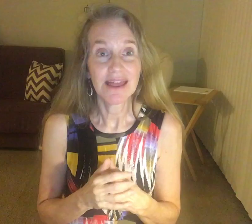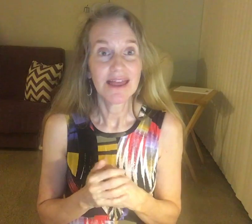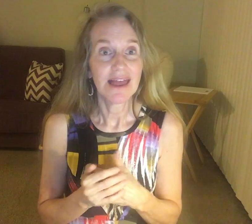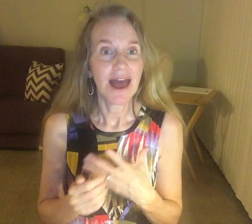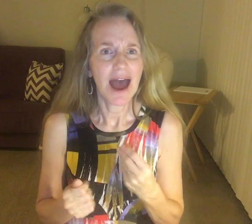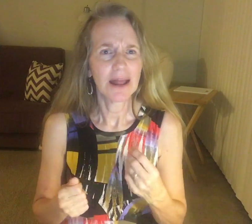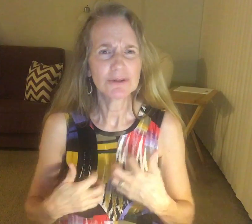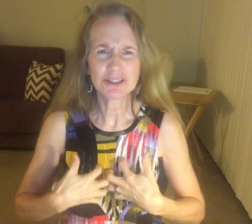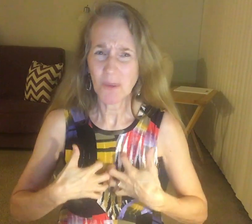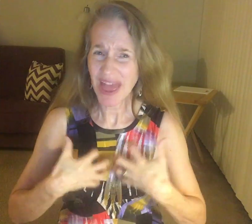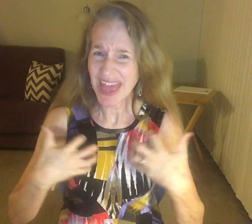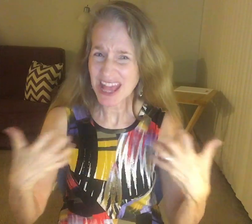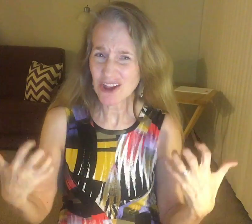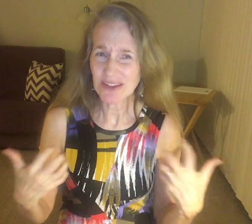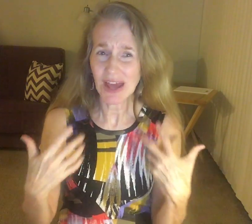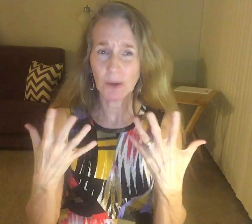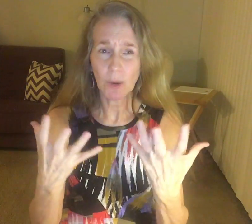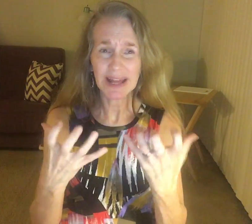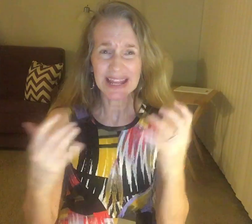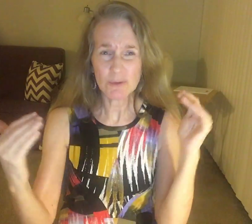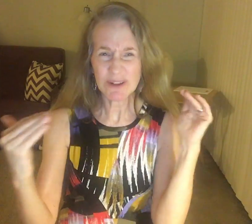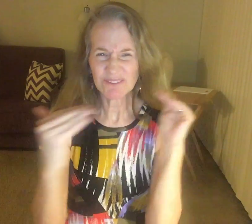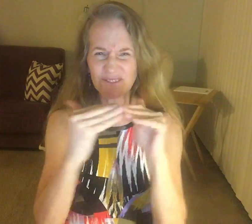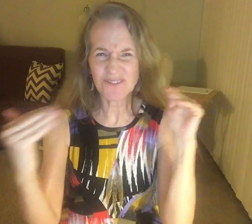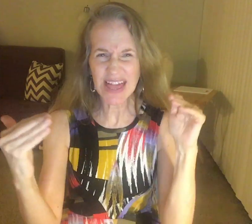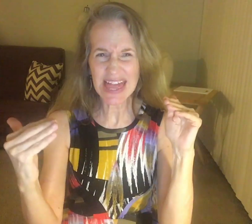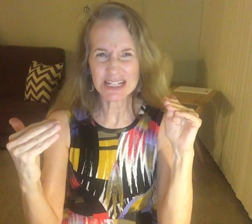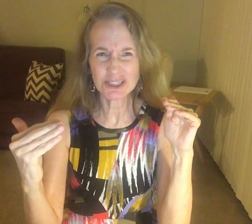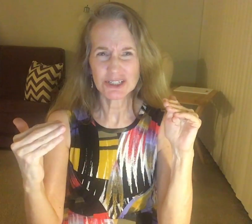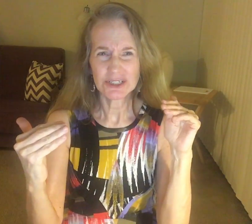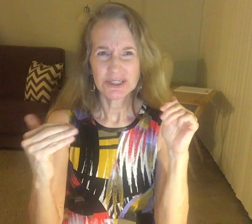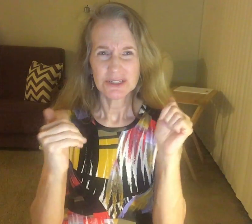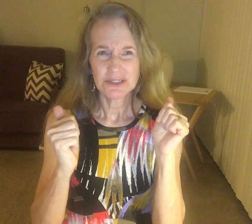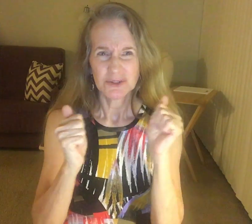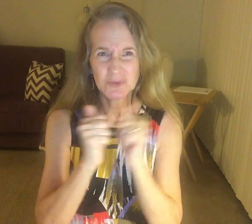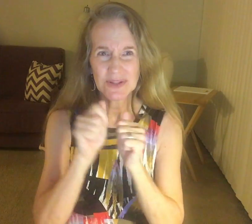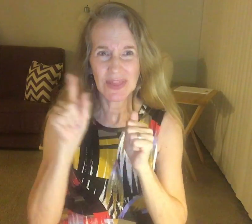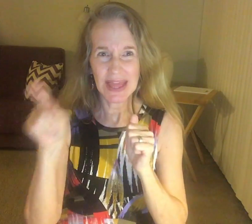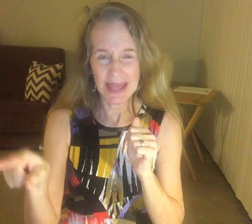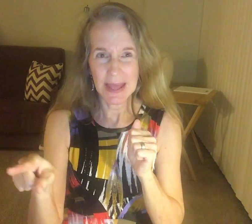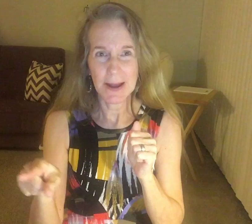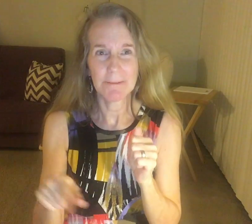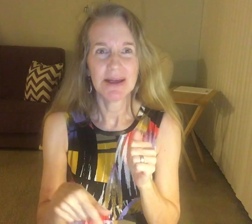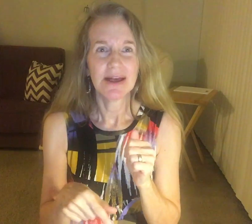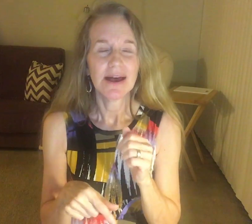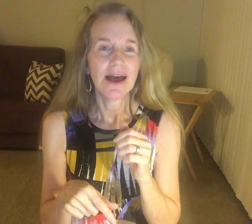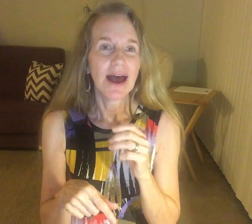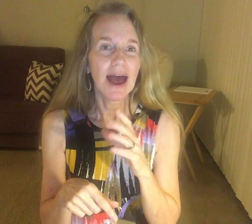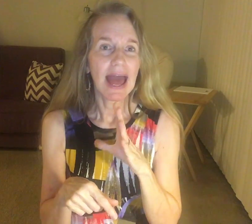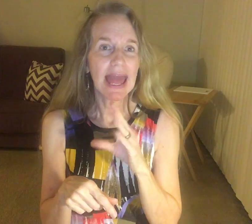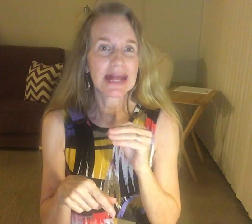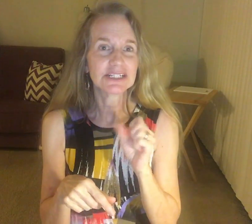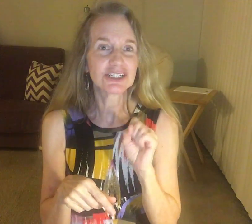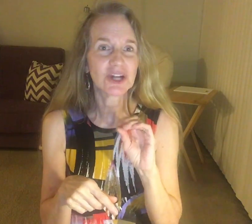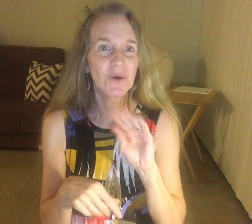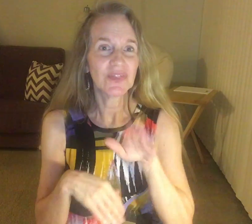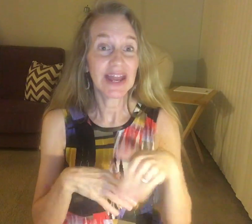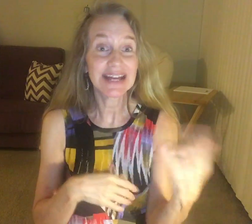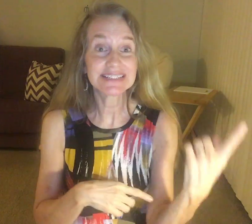and it was so handy that I wanted to be fast with him. And so the next